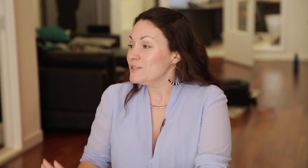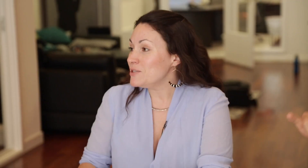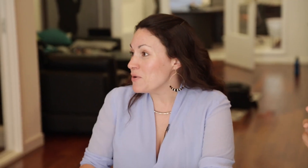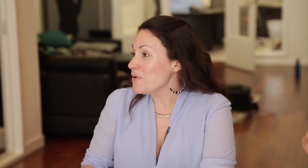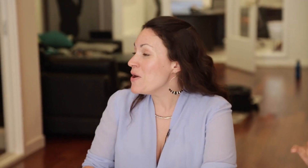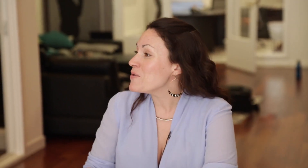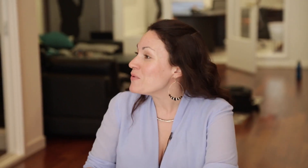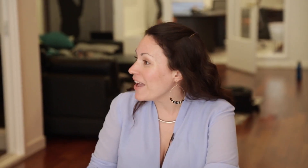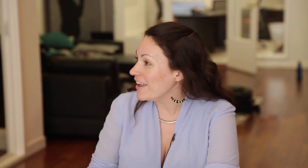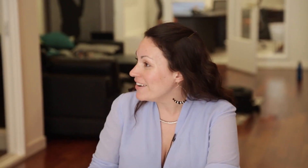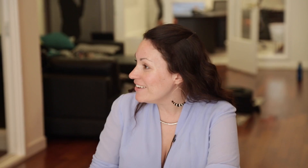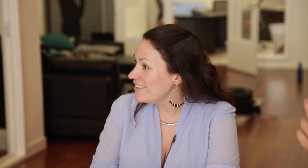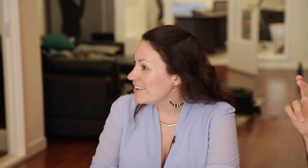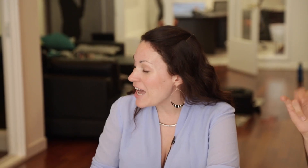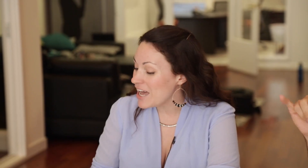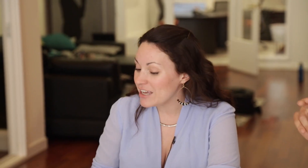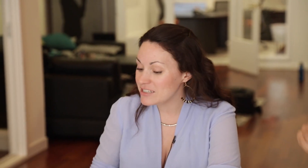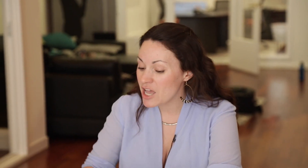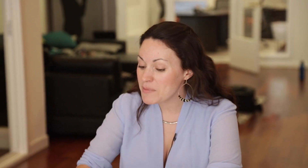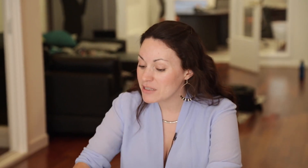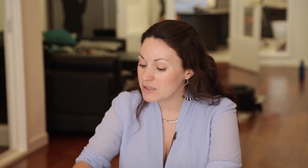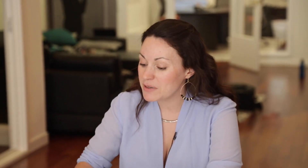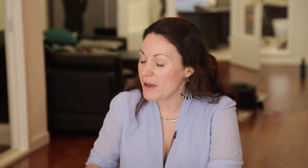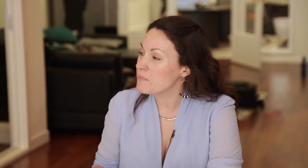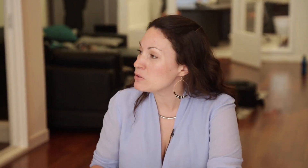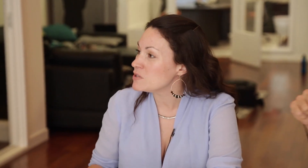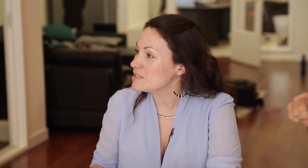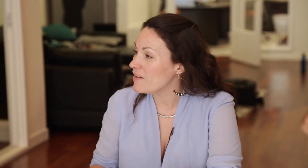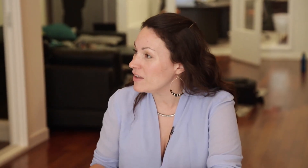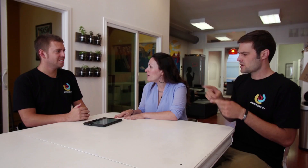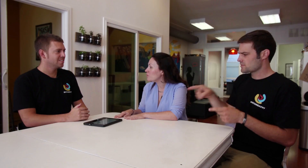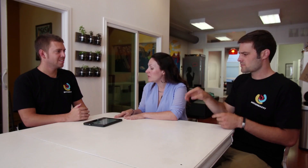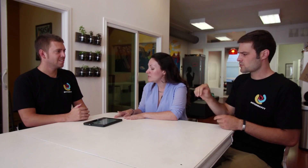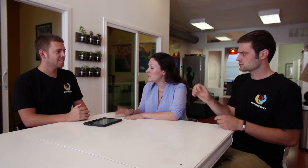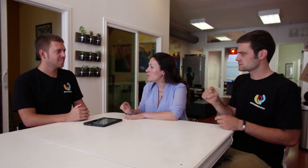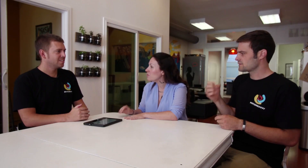So Ryan tell me a little bit about Motion Savvy and what it can do.